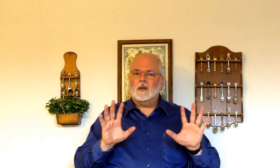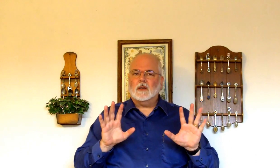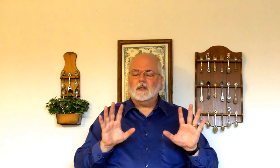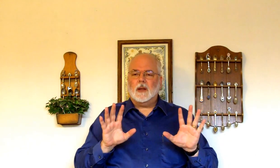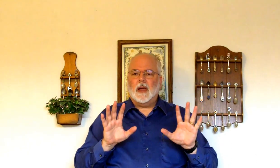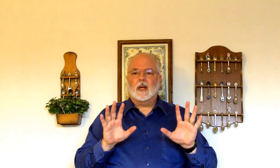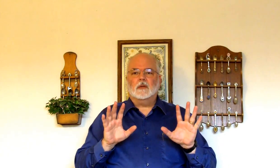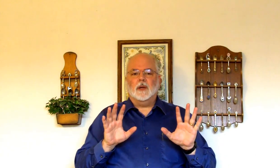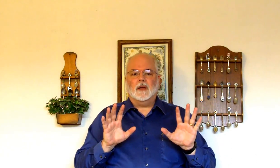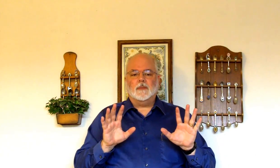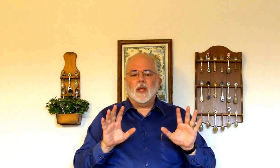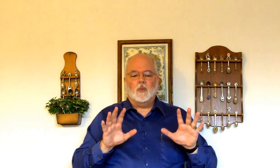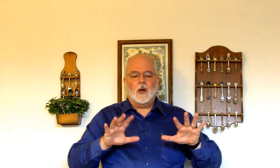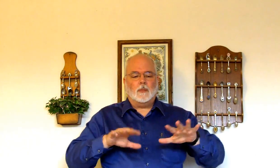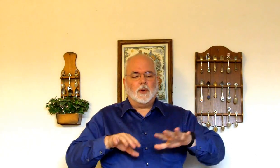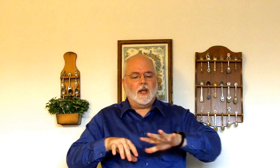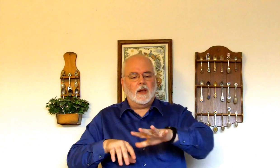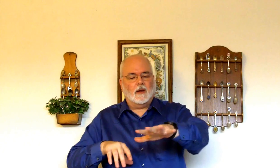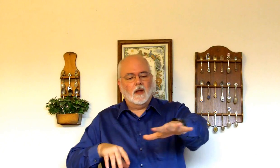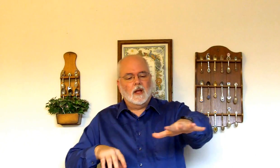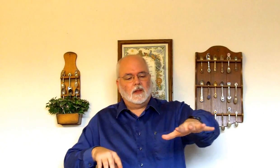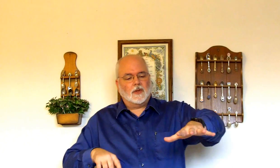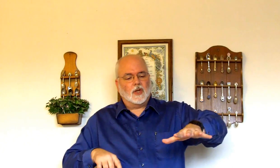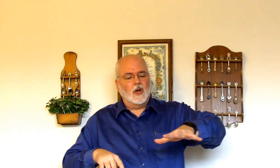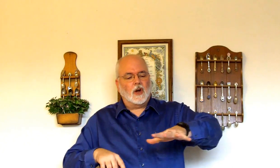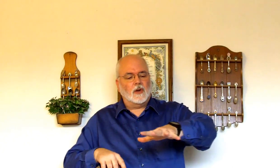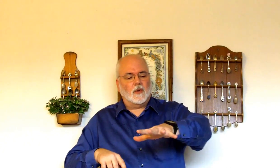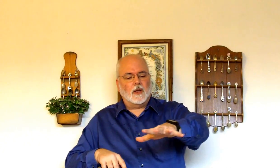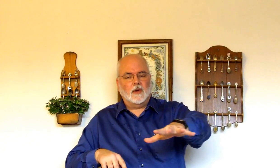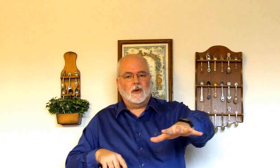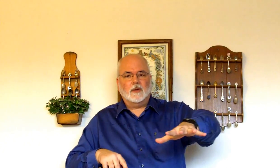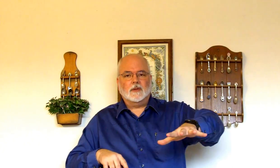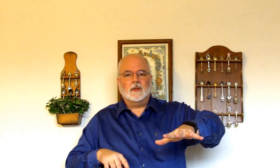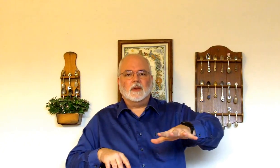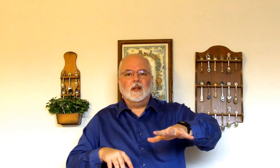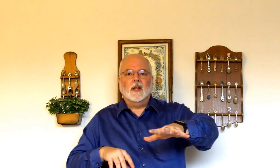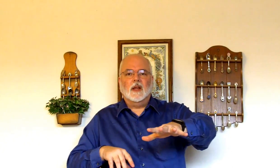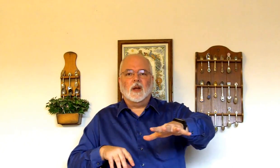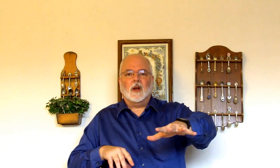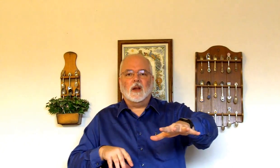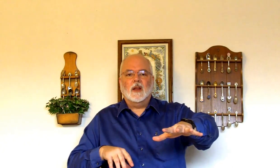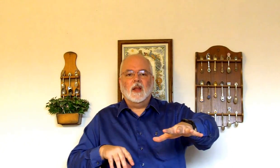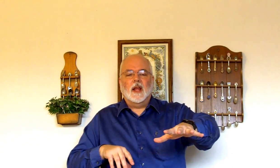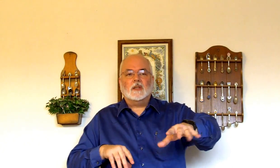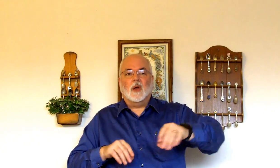step back a little bit, and we're going to pretend that there's a garden right here. All right. So,